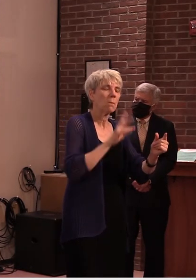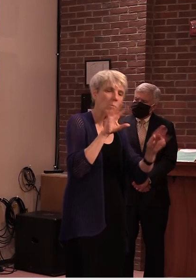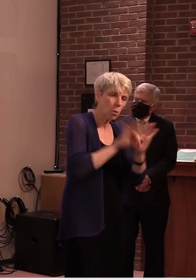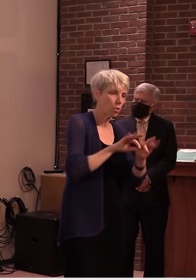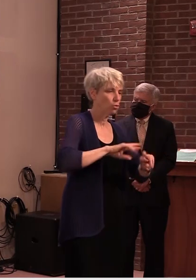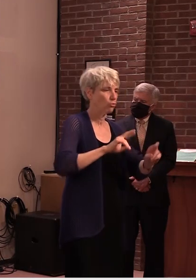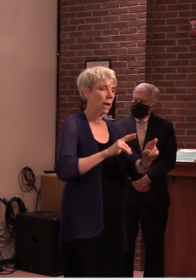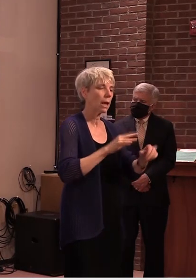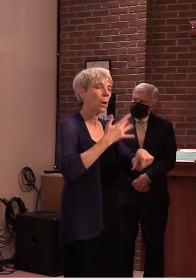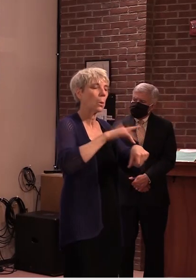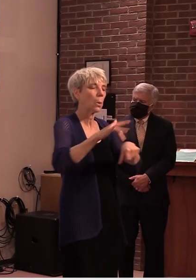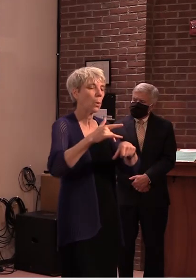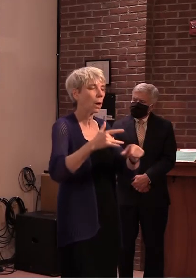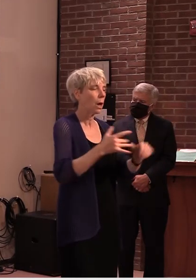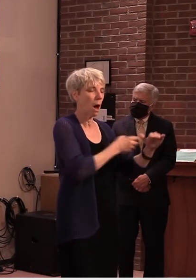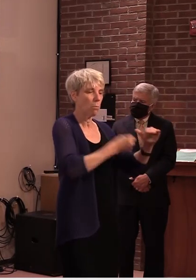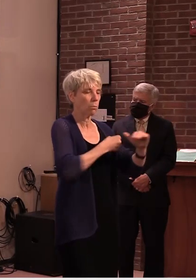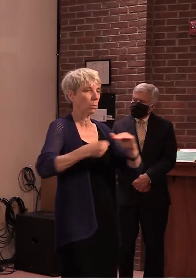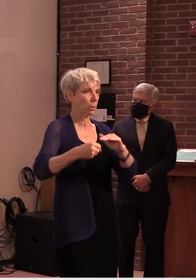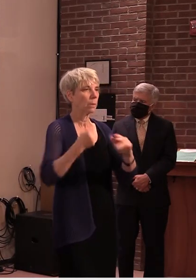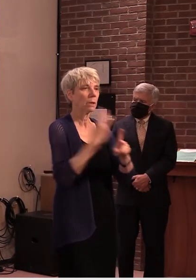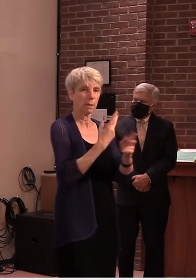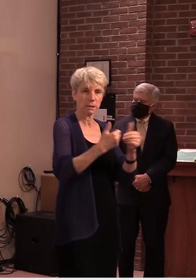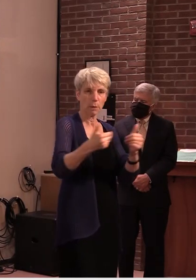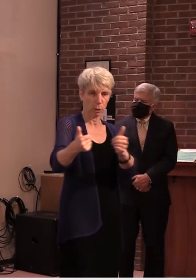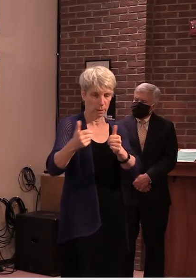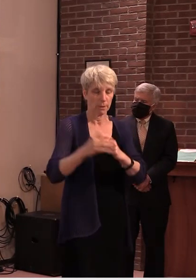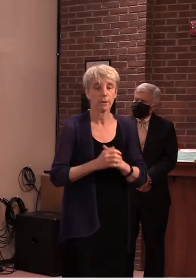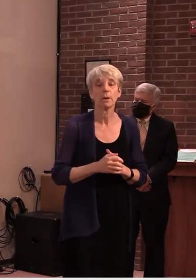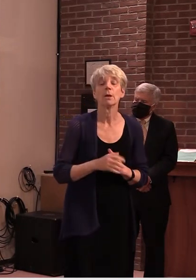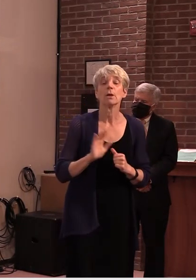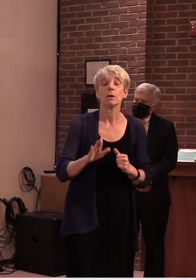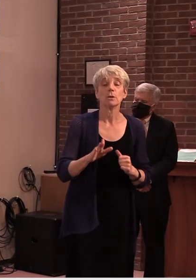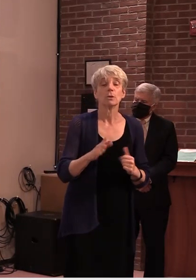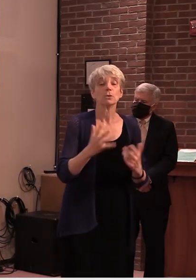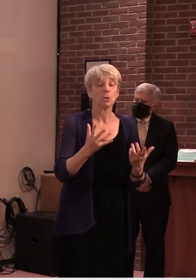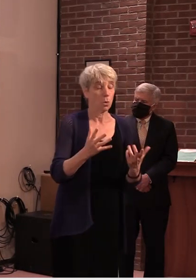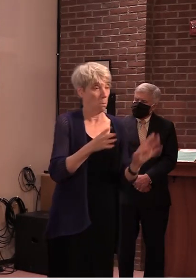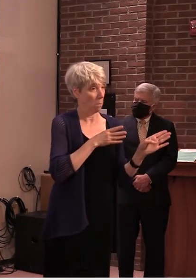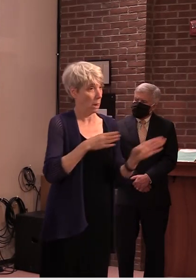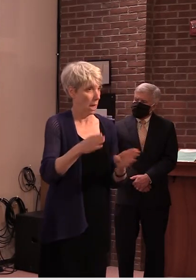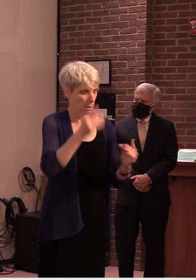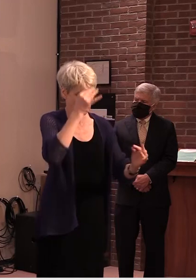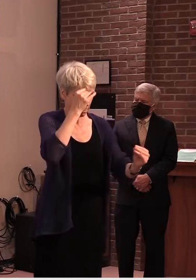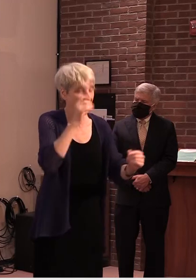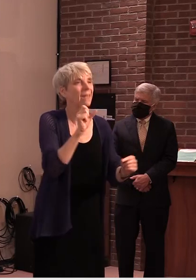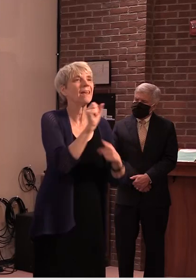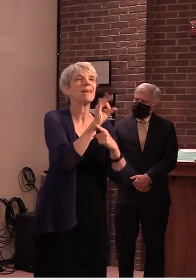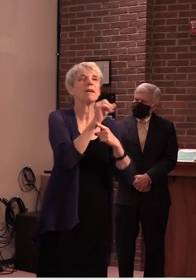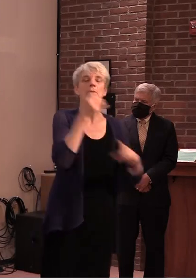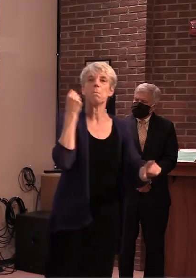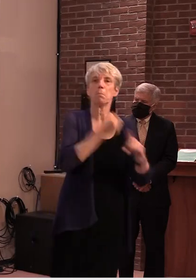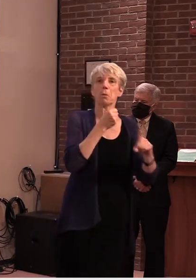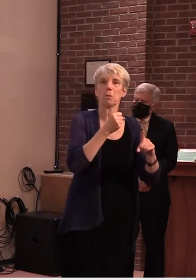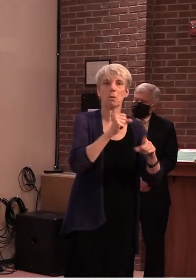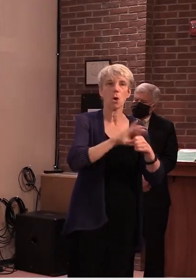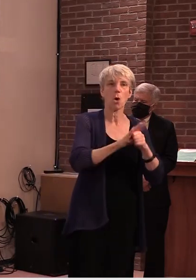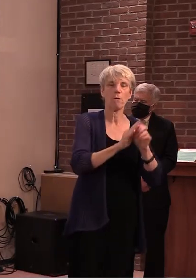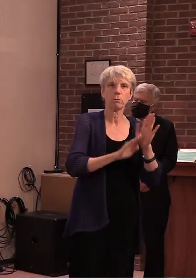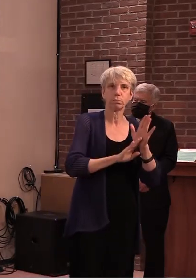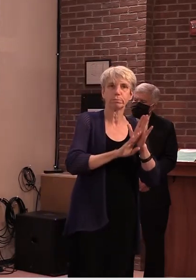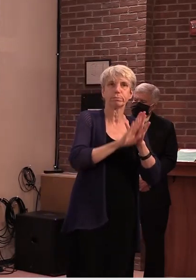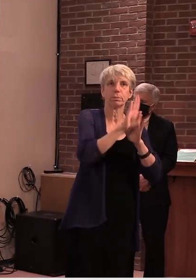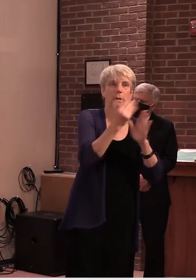starting to run some scenarios around if you have an outbreak here in vermont what would we do and um if uh if we